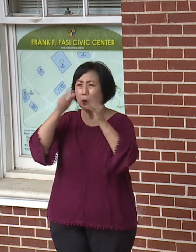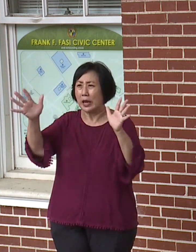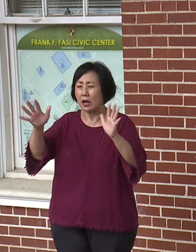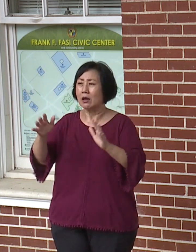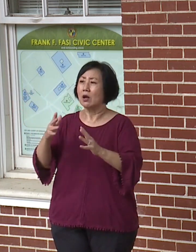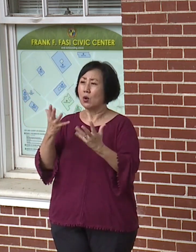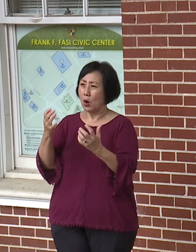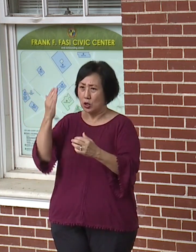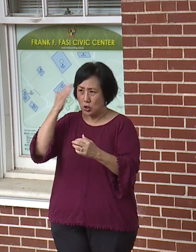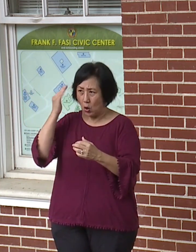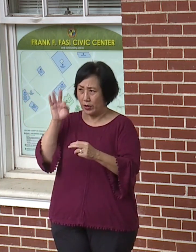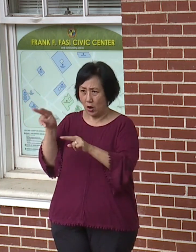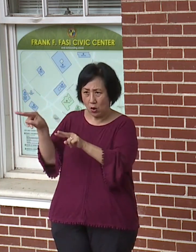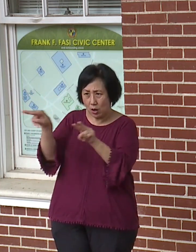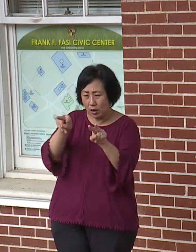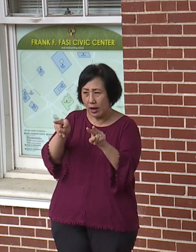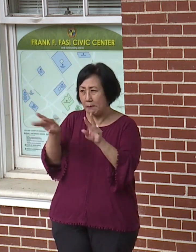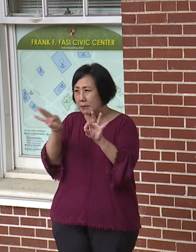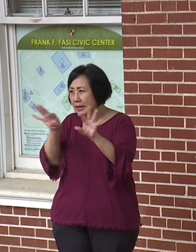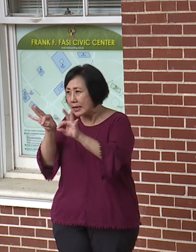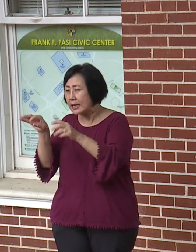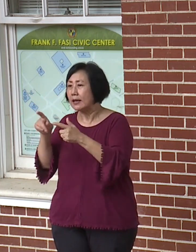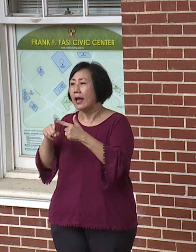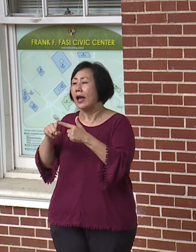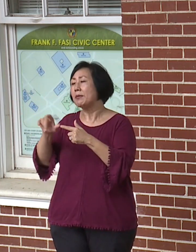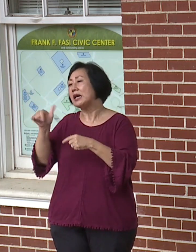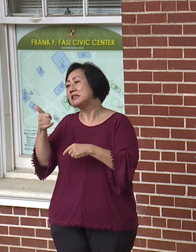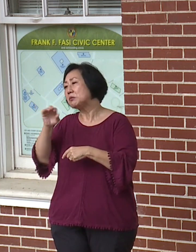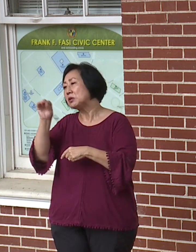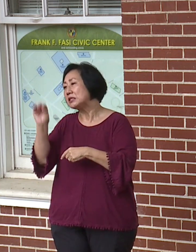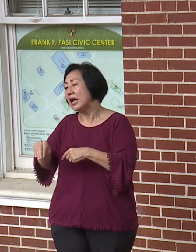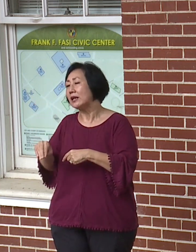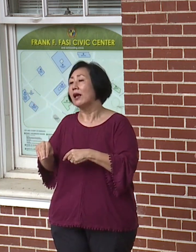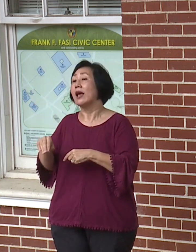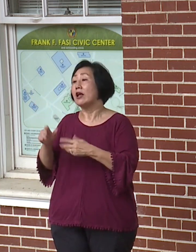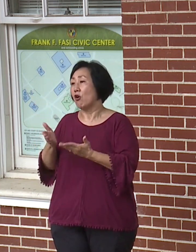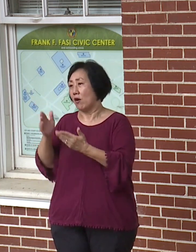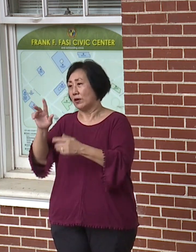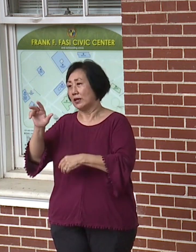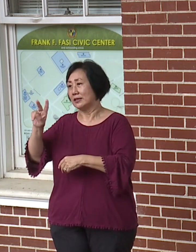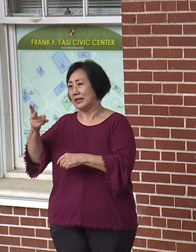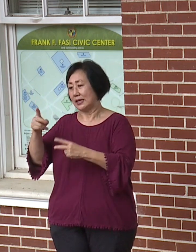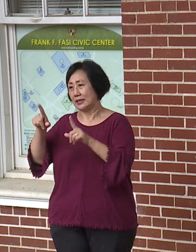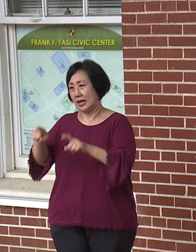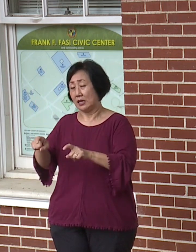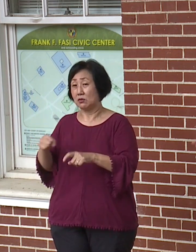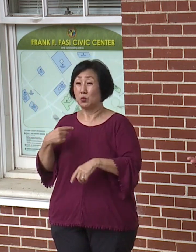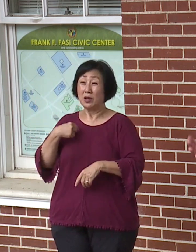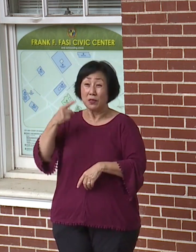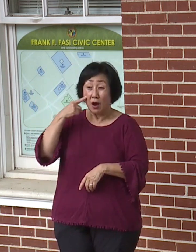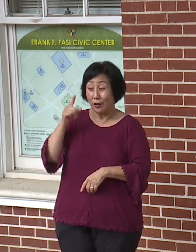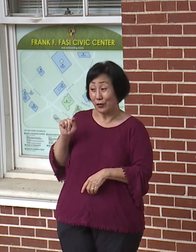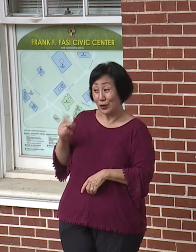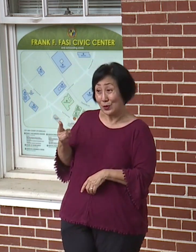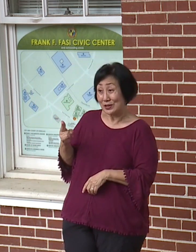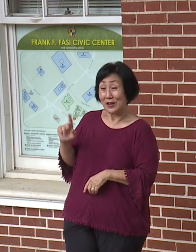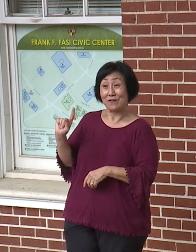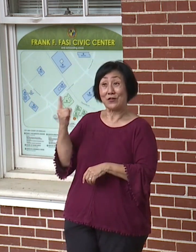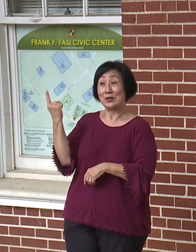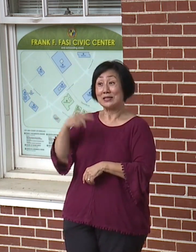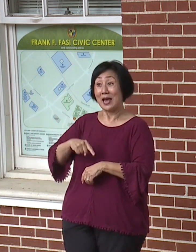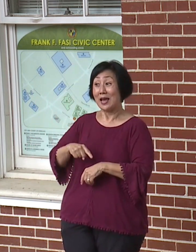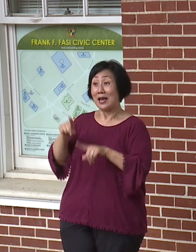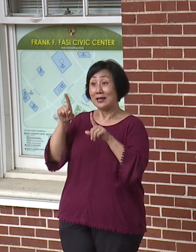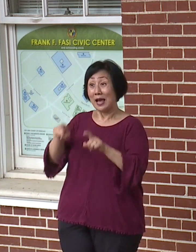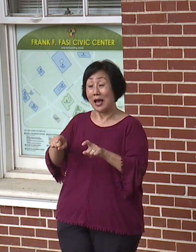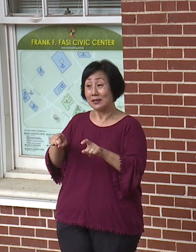to know what's being done and that we start getting the results. We thought we'd start testing on Thursday, the first day of the ride. We'd